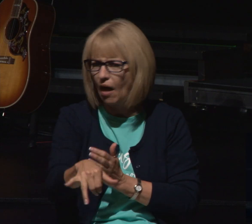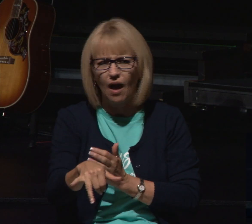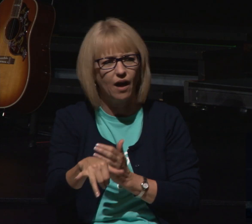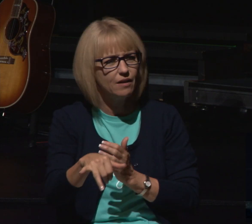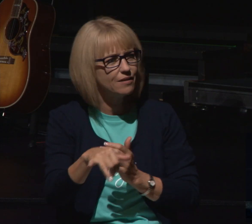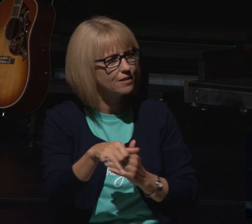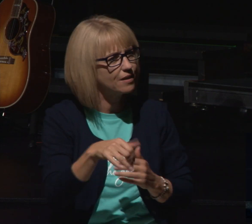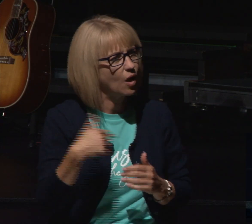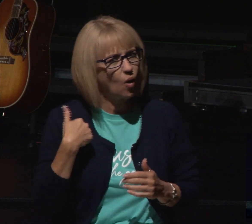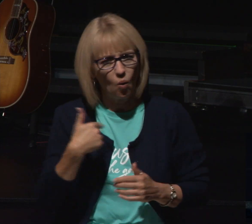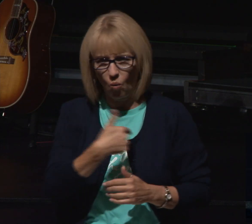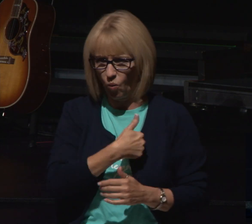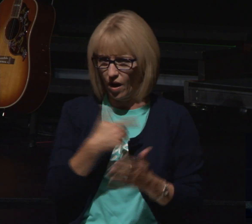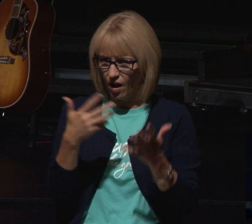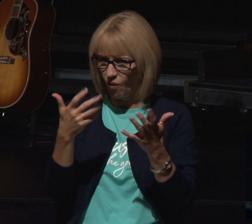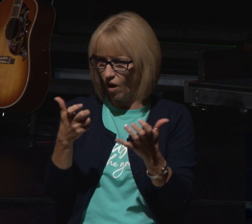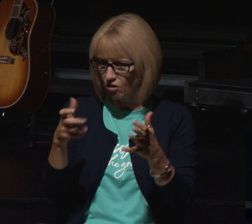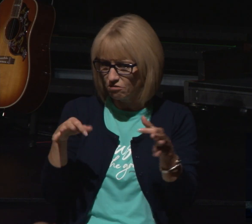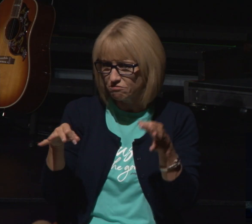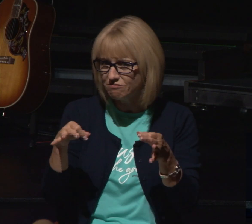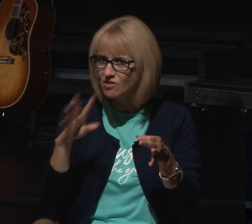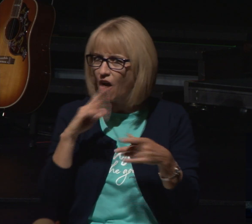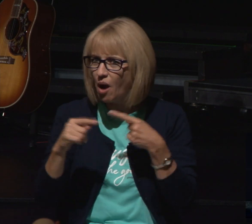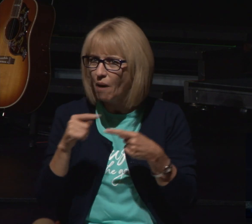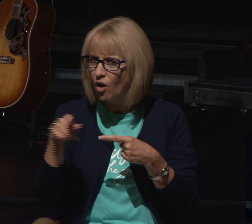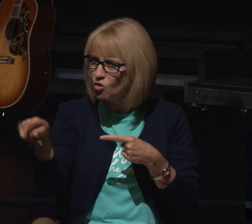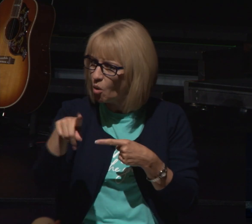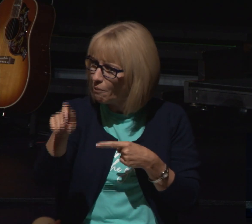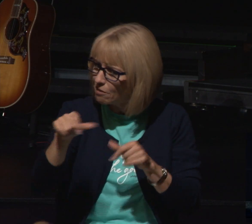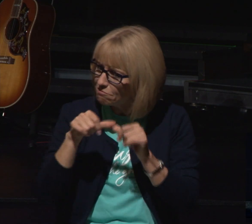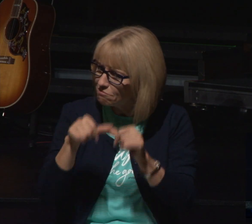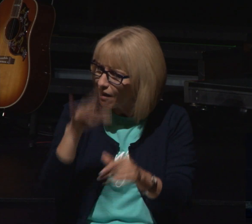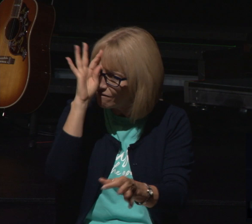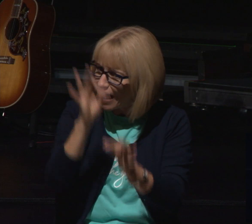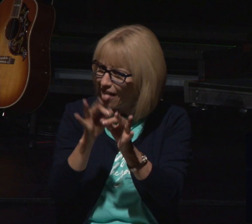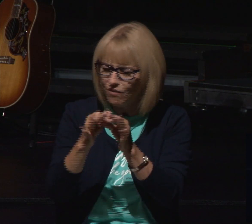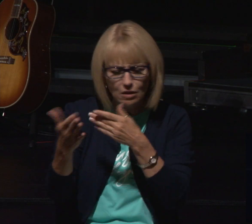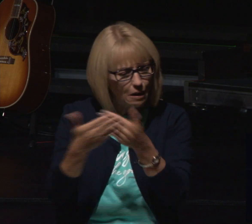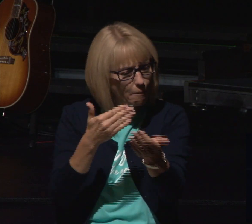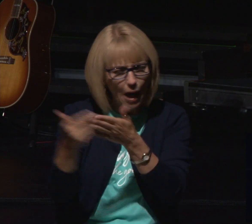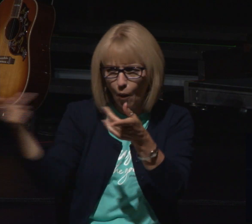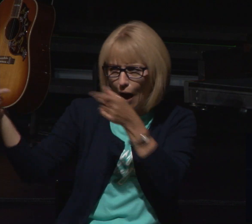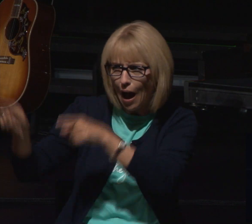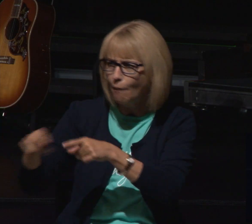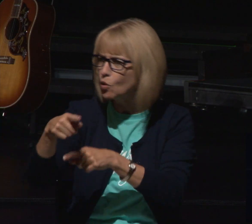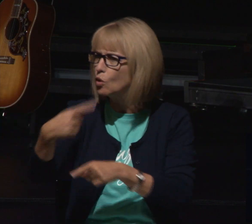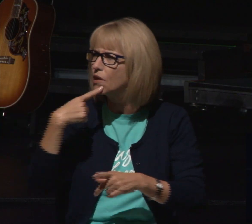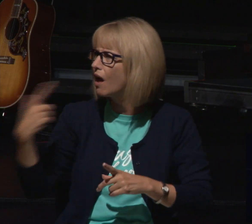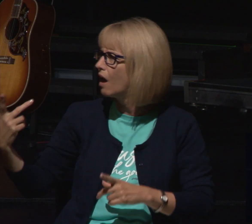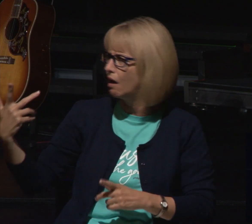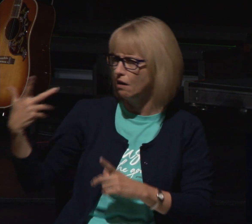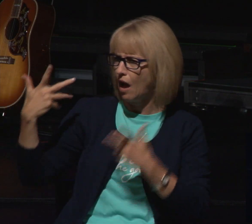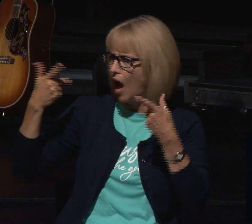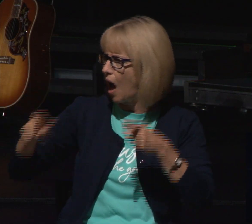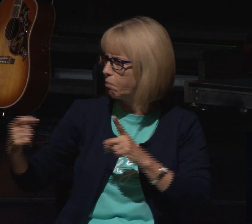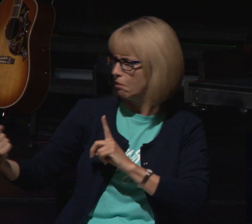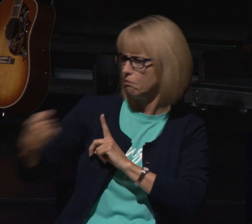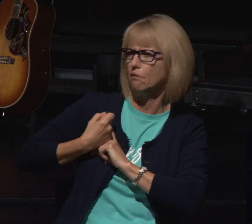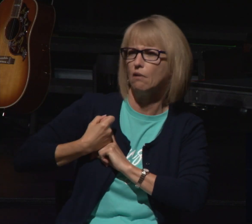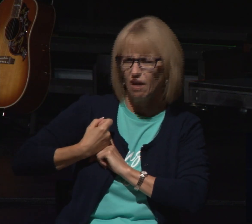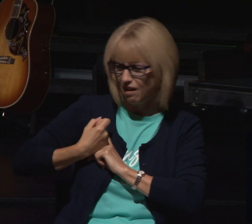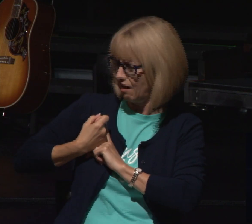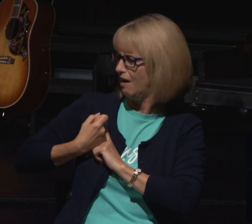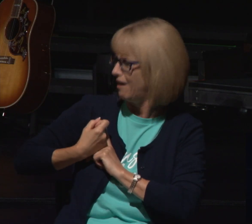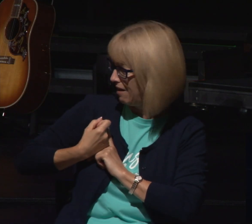staying faithful even in the unexpected and sometimes there are those things that hit you and you just wonder where did that come from I